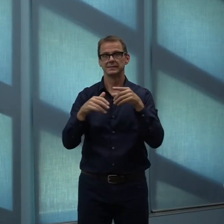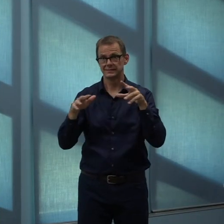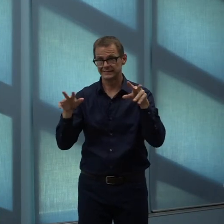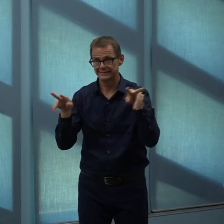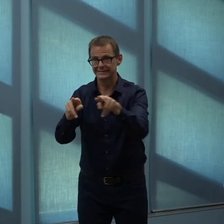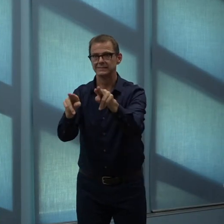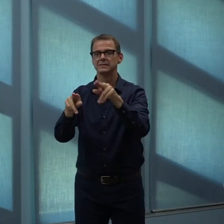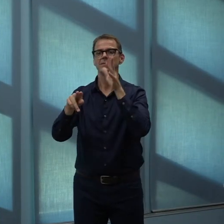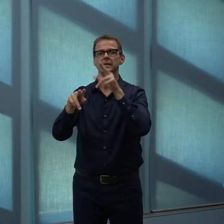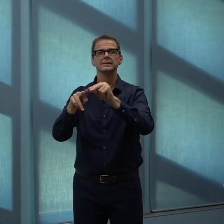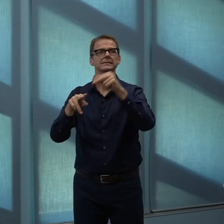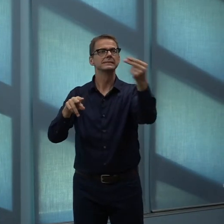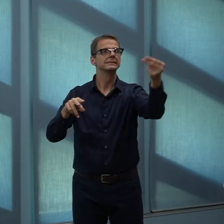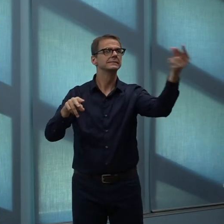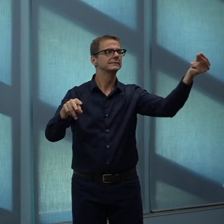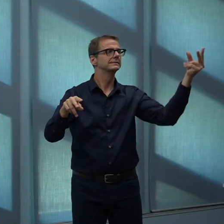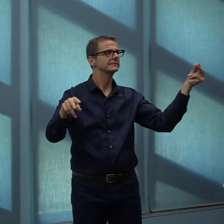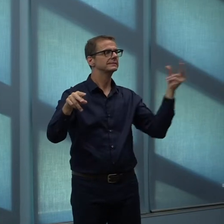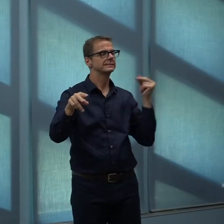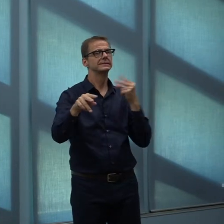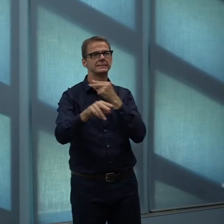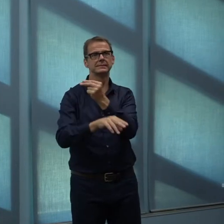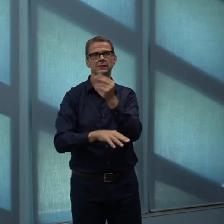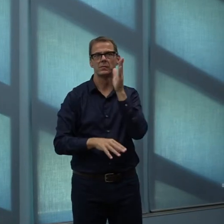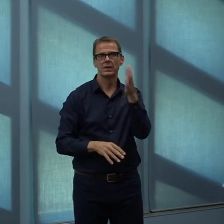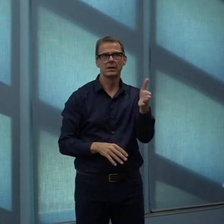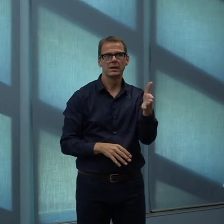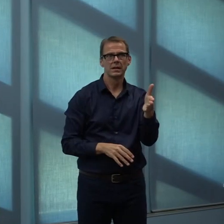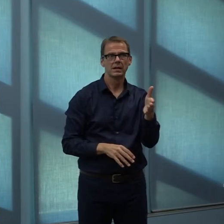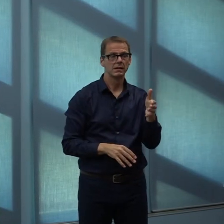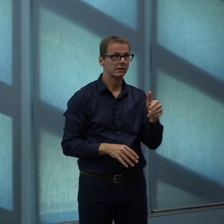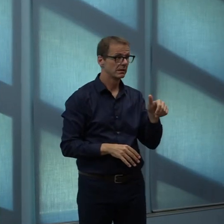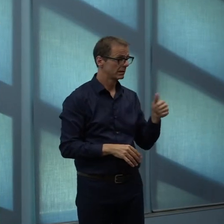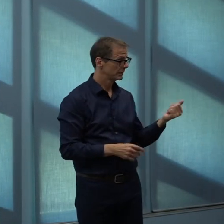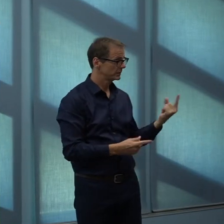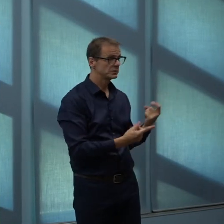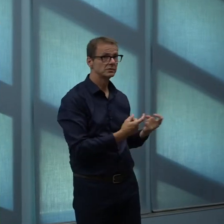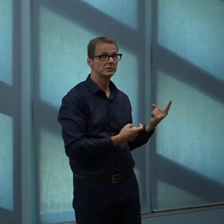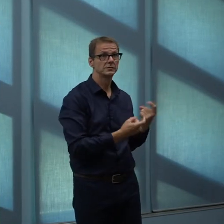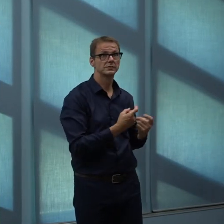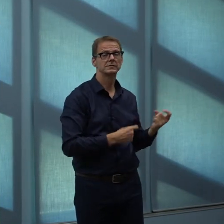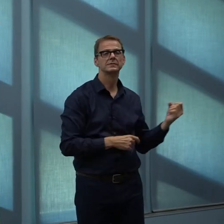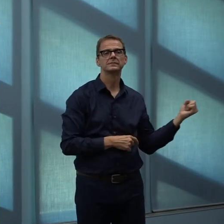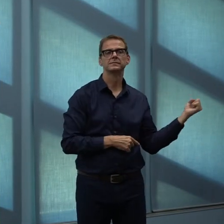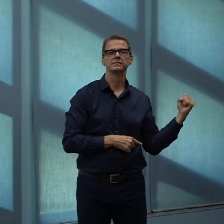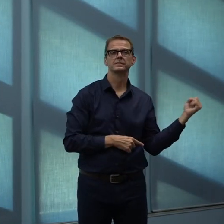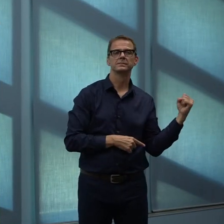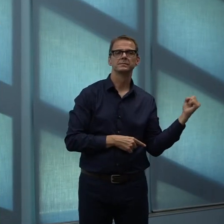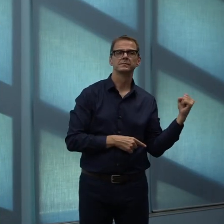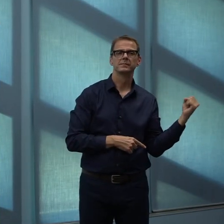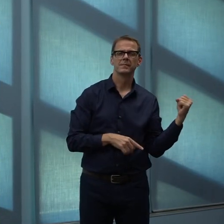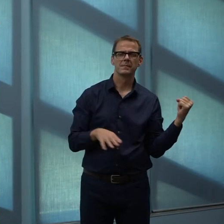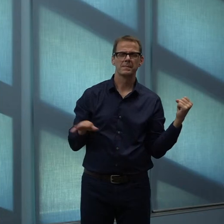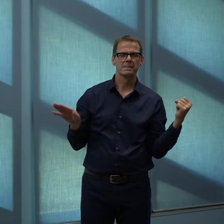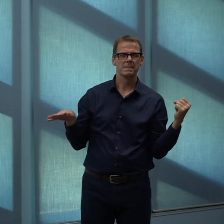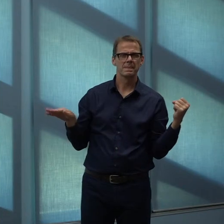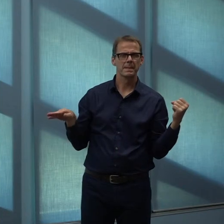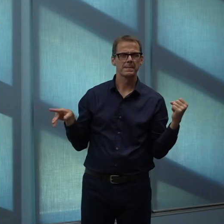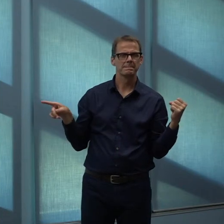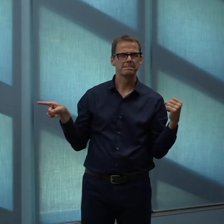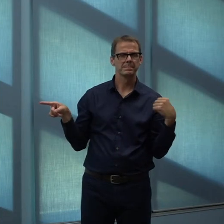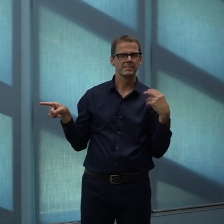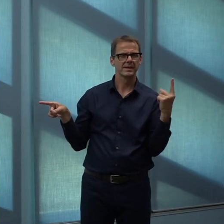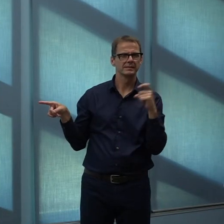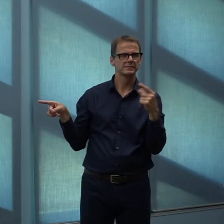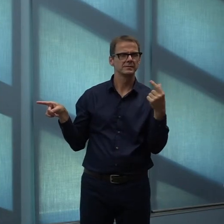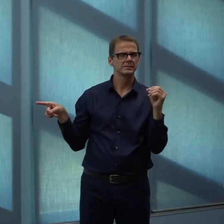Yes, please. Go ahead. And, Gord, you had mentioned at the end of your statement that you were urging people not